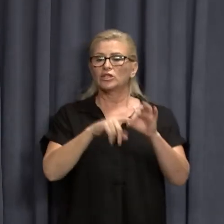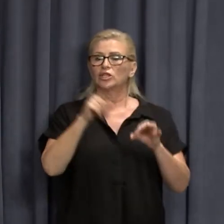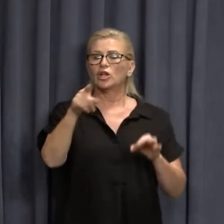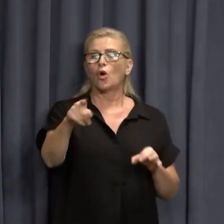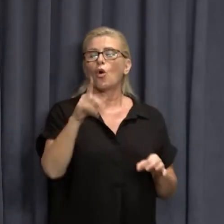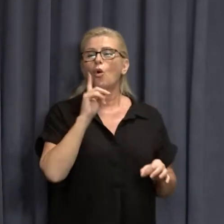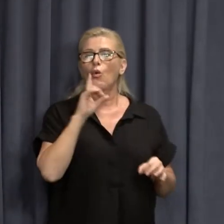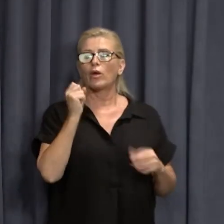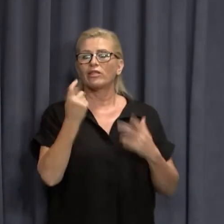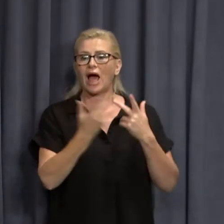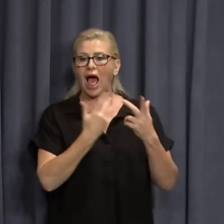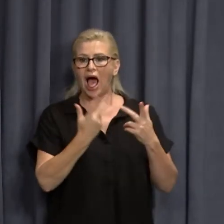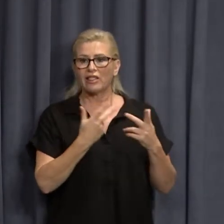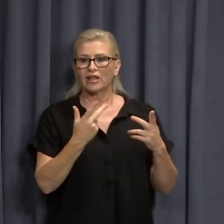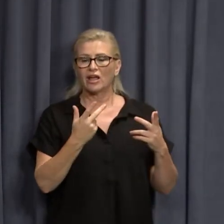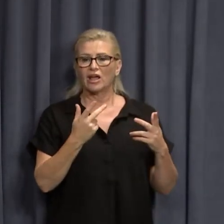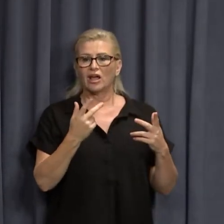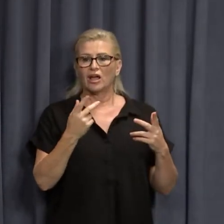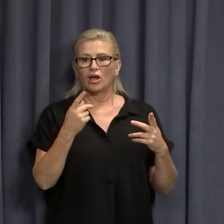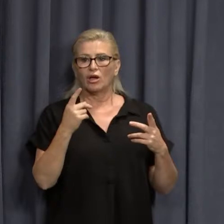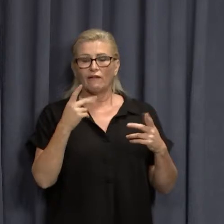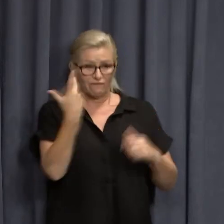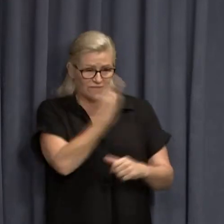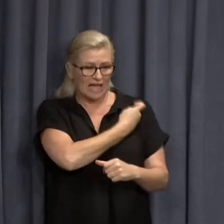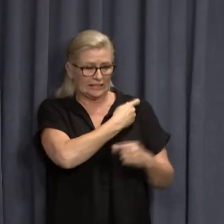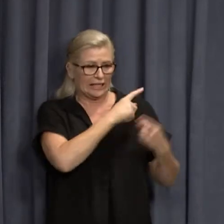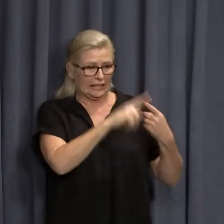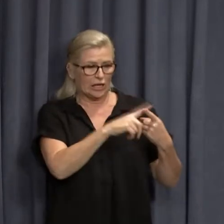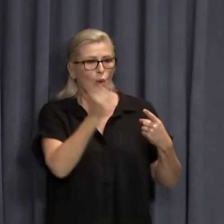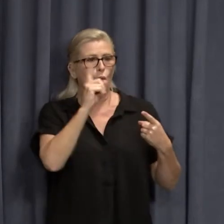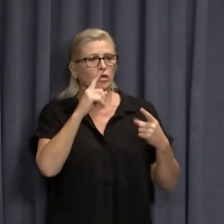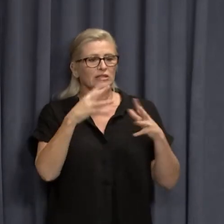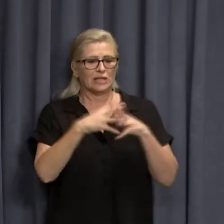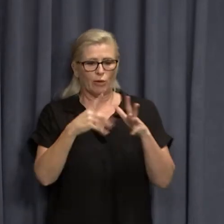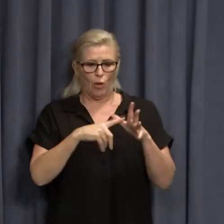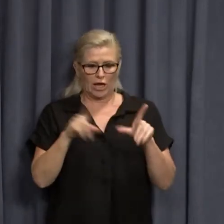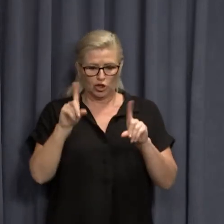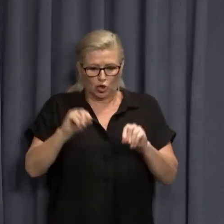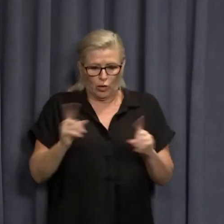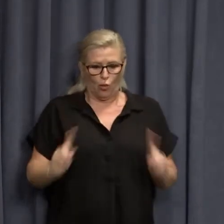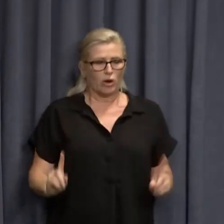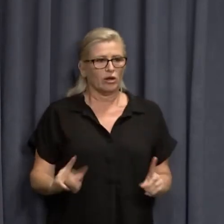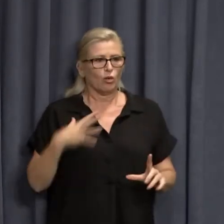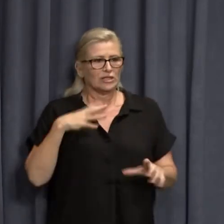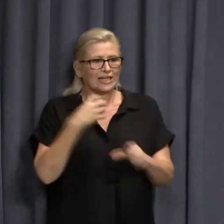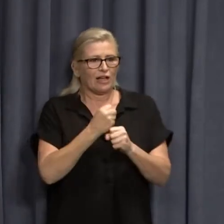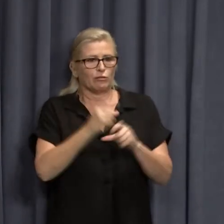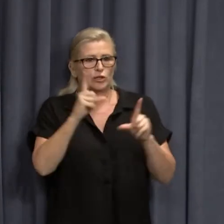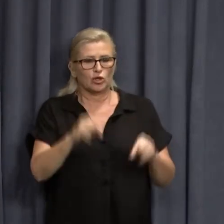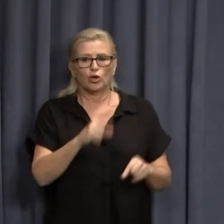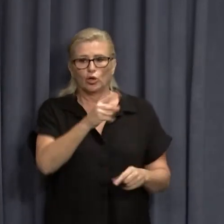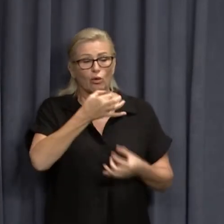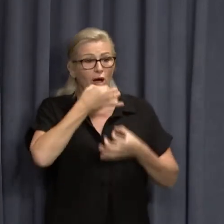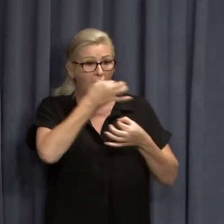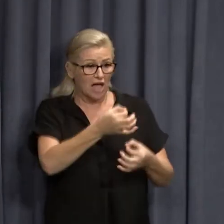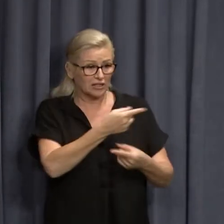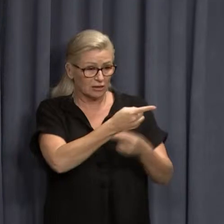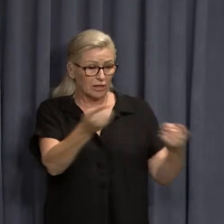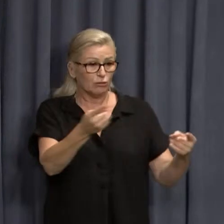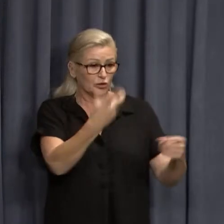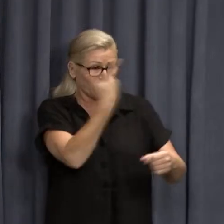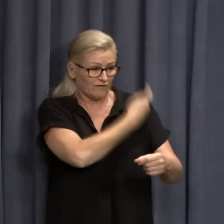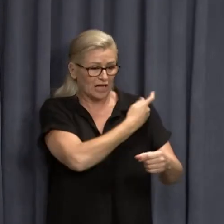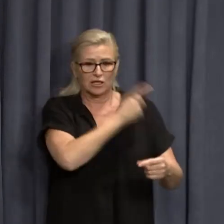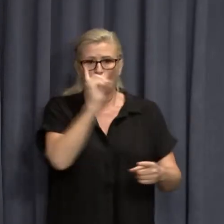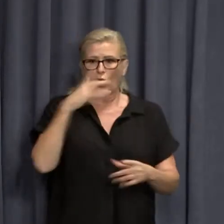what else is the Stag doing at the moment? There's a real push on vaccines, but what's the government doing? You're asking people to do this. What do you guys do?